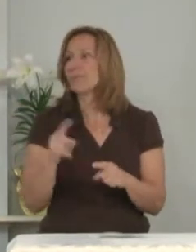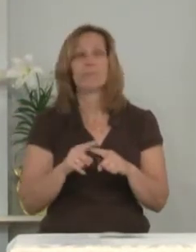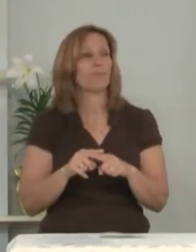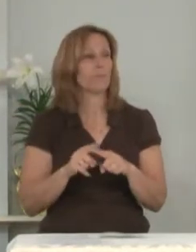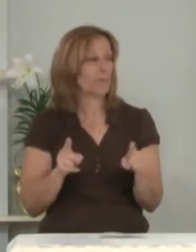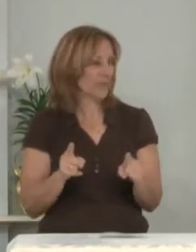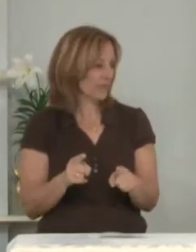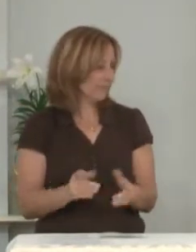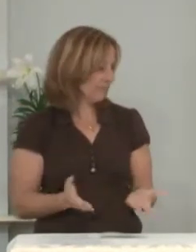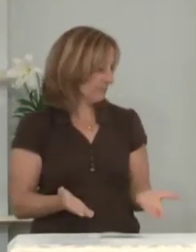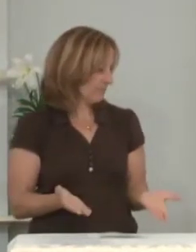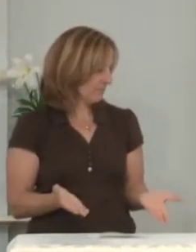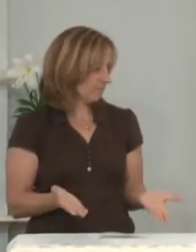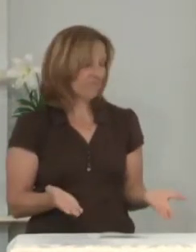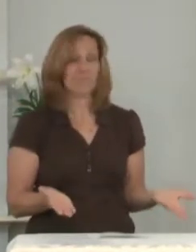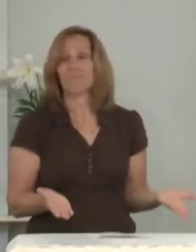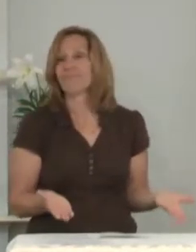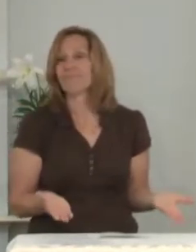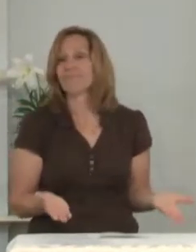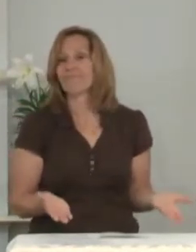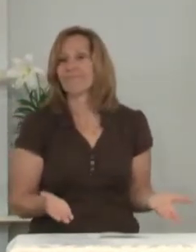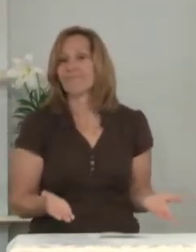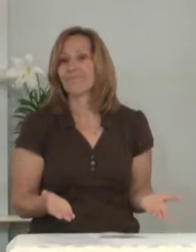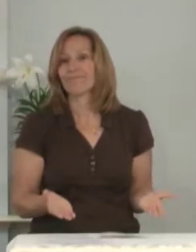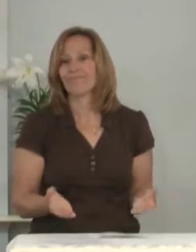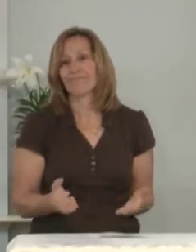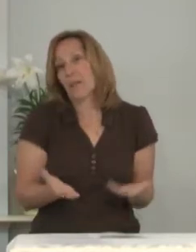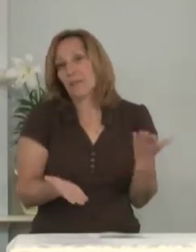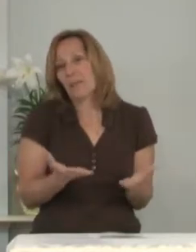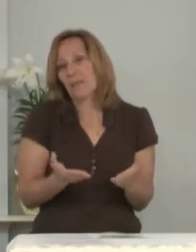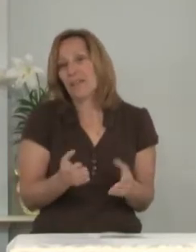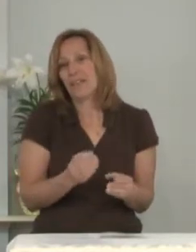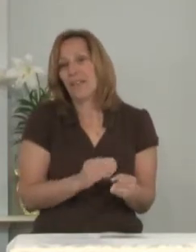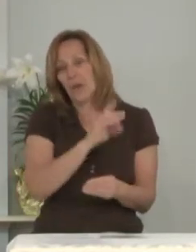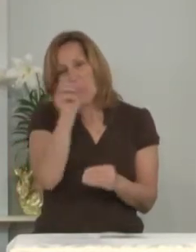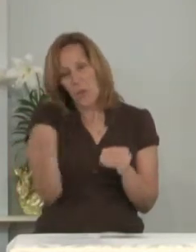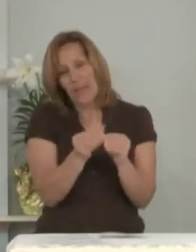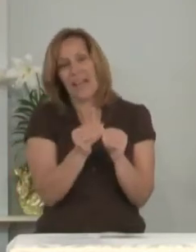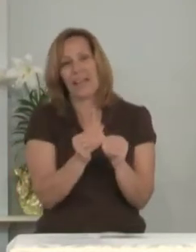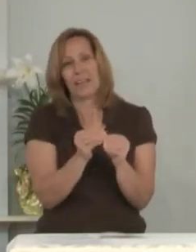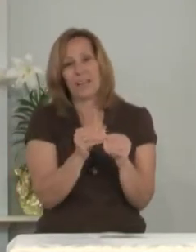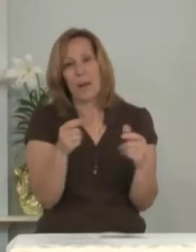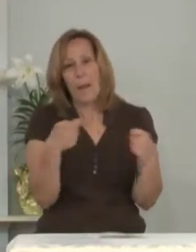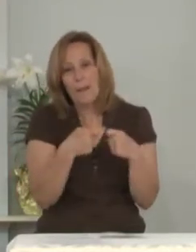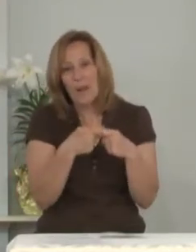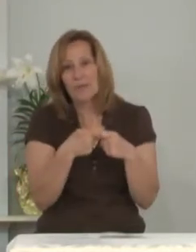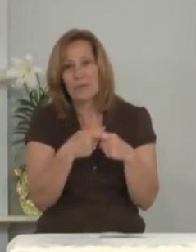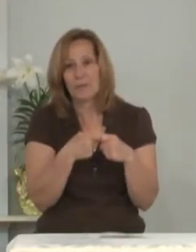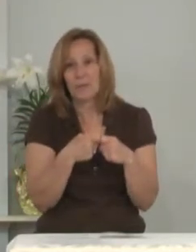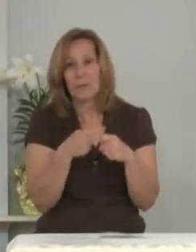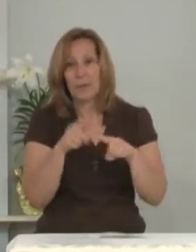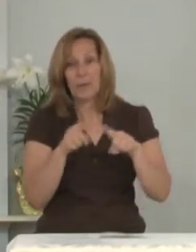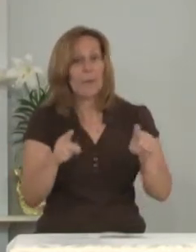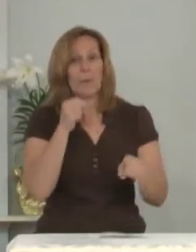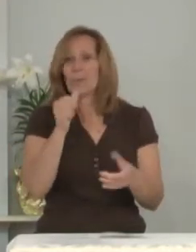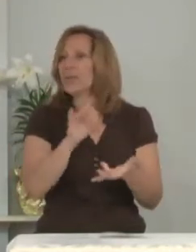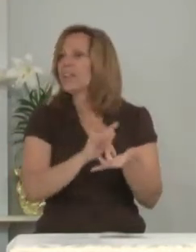spare battery, but I don't see Jesus.